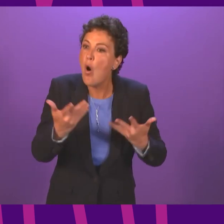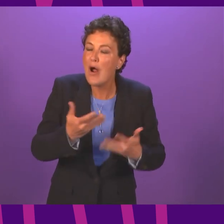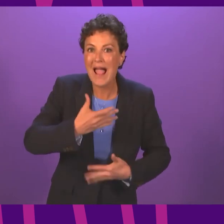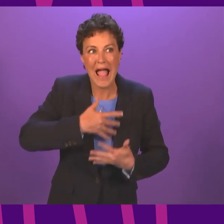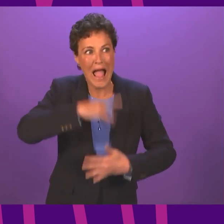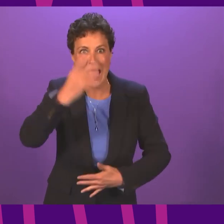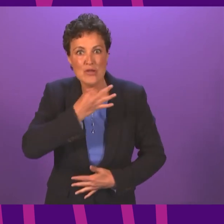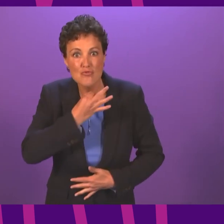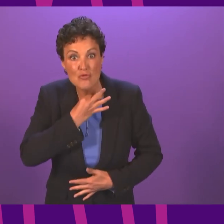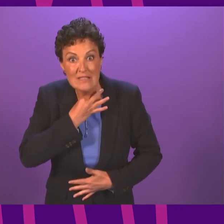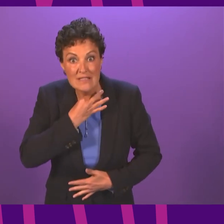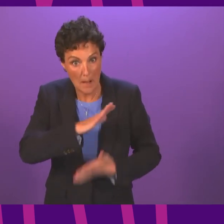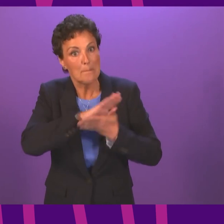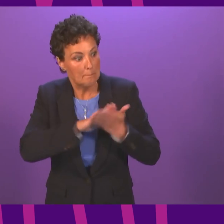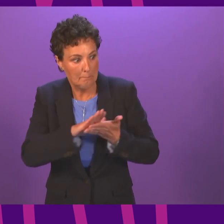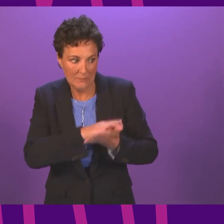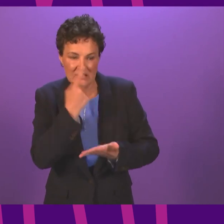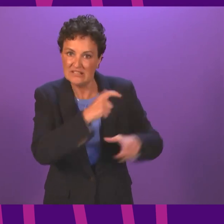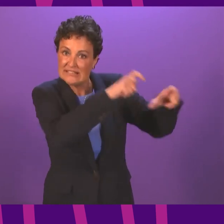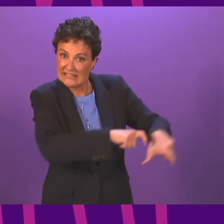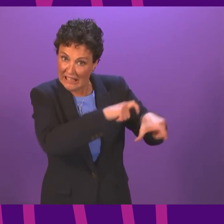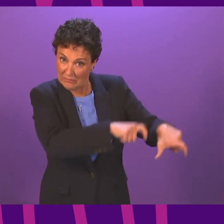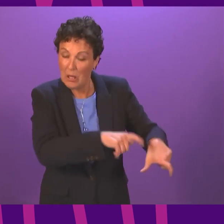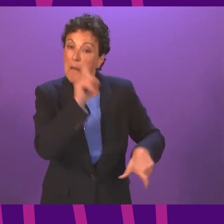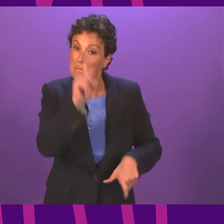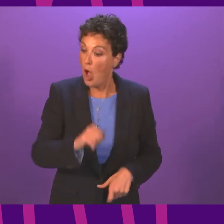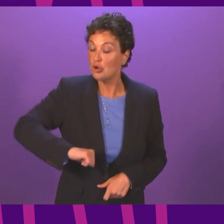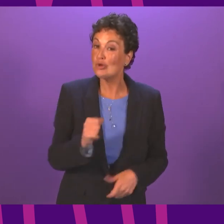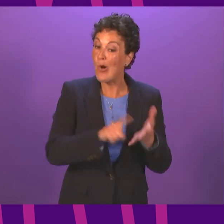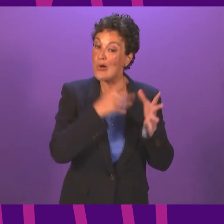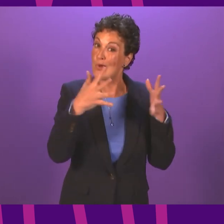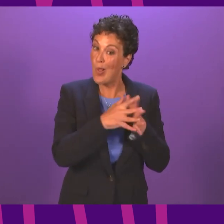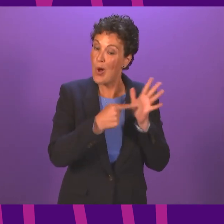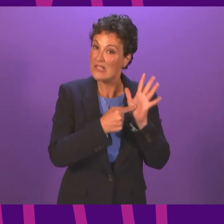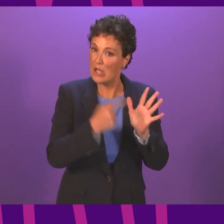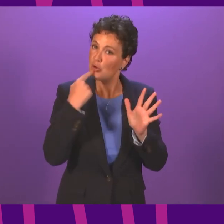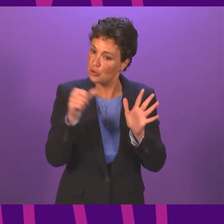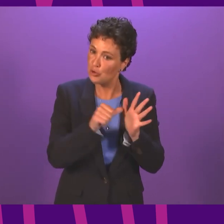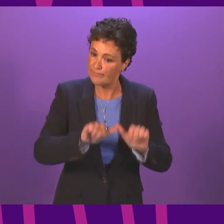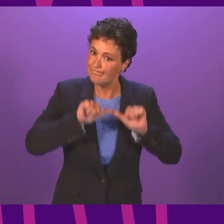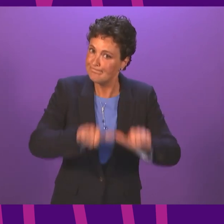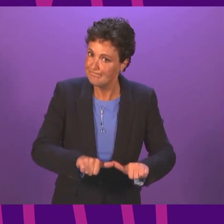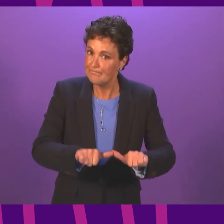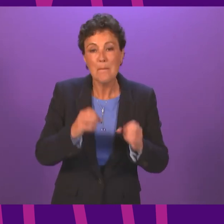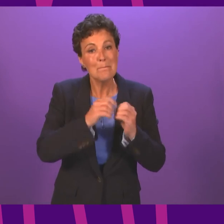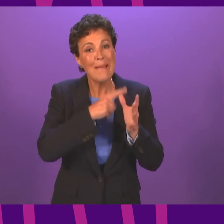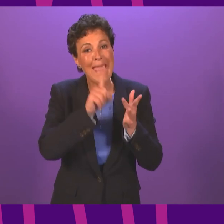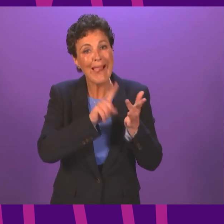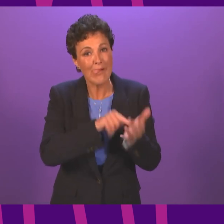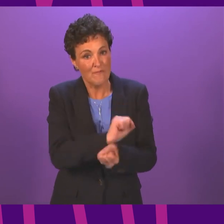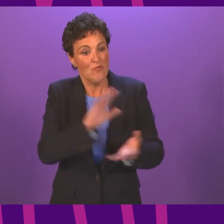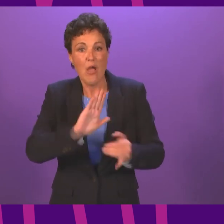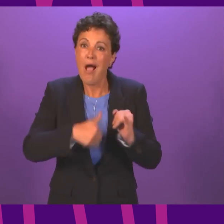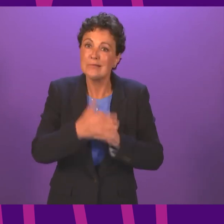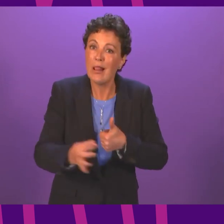and in Scots law there is generally a presumption in favour of bail and this is a requirement of the European Convention of Human Rights so what I was setting